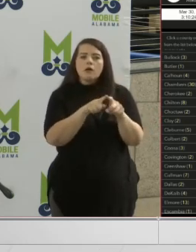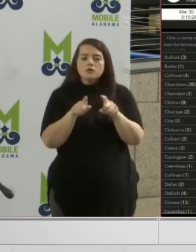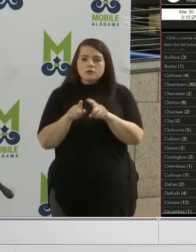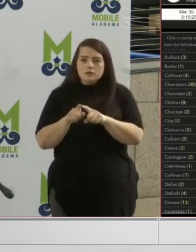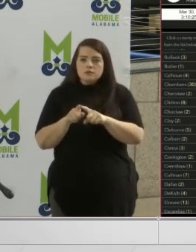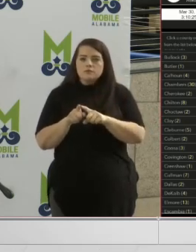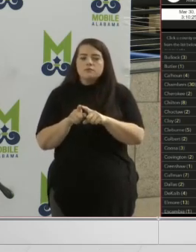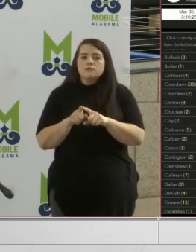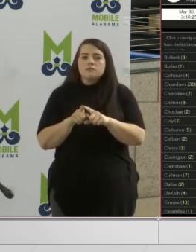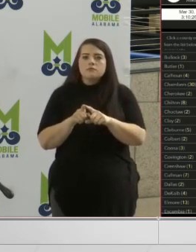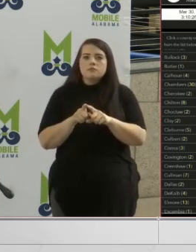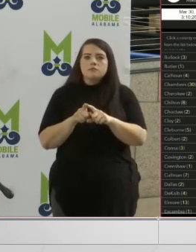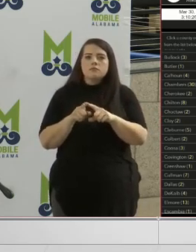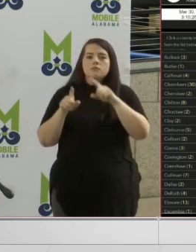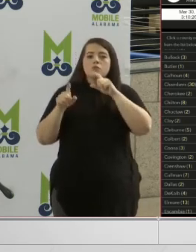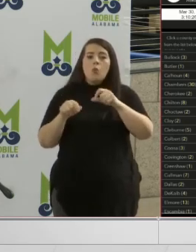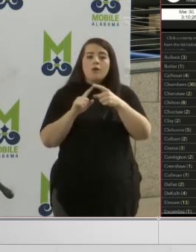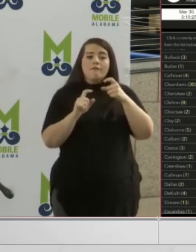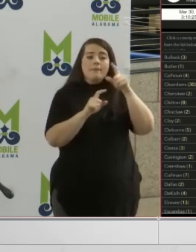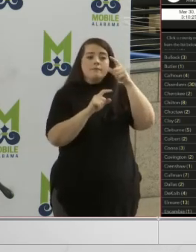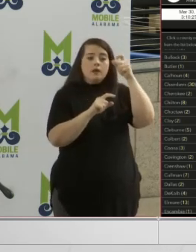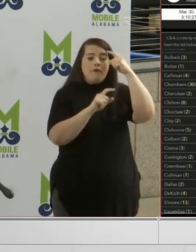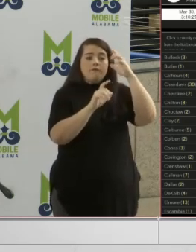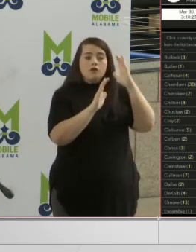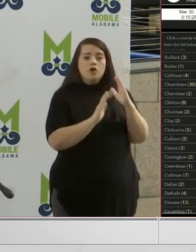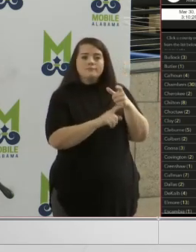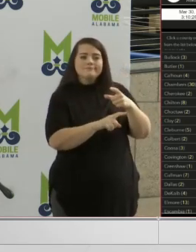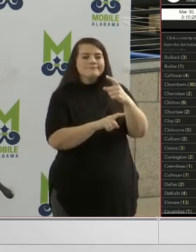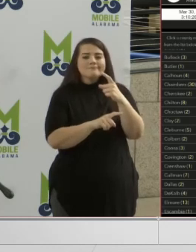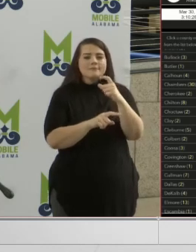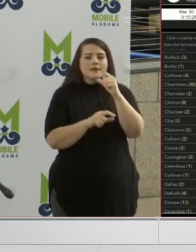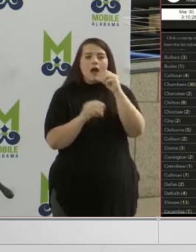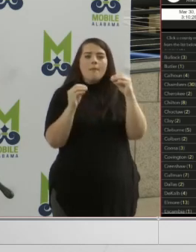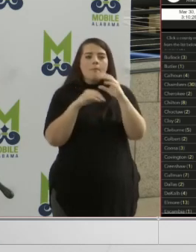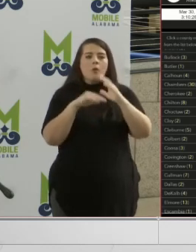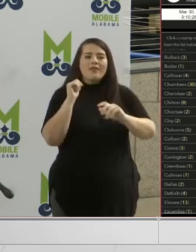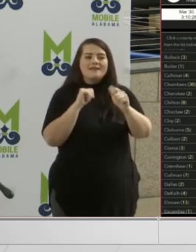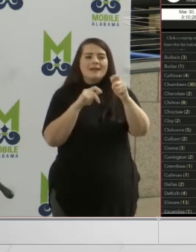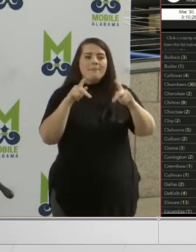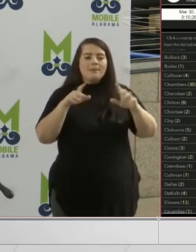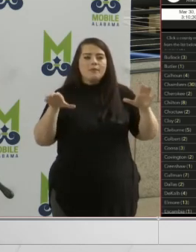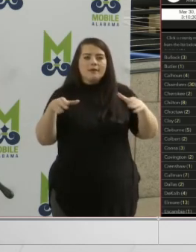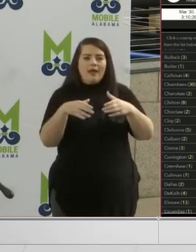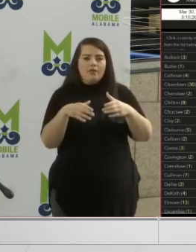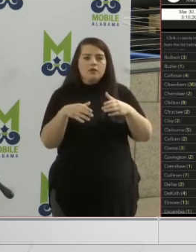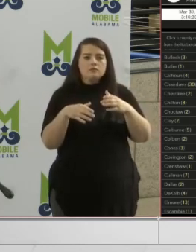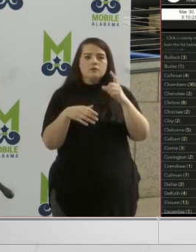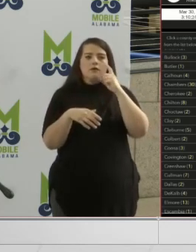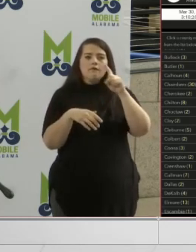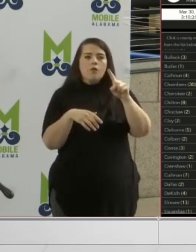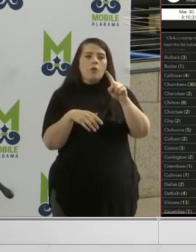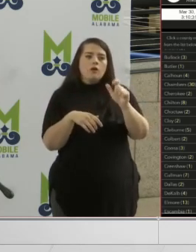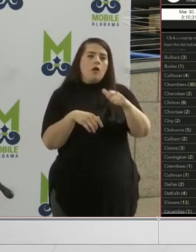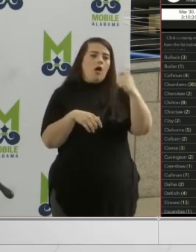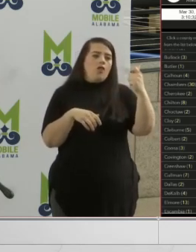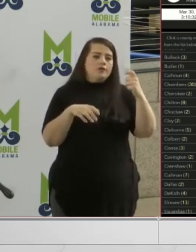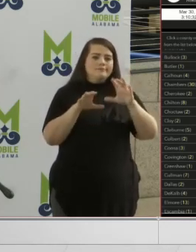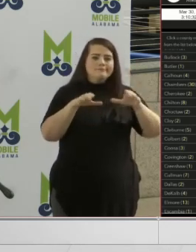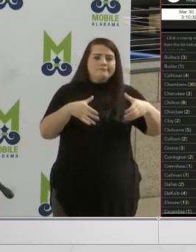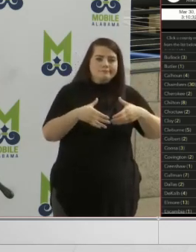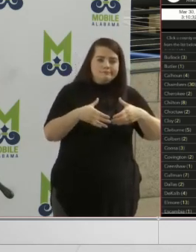Also, the order from the governor said there's not to be more than 10 people gathered for other gatherings.